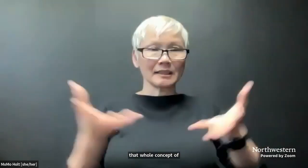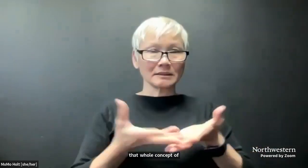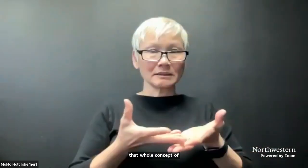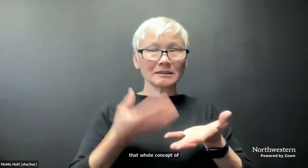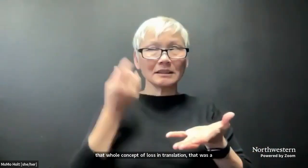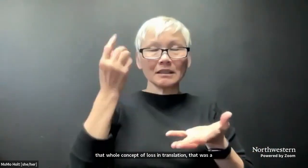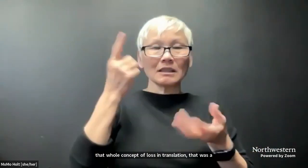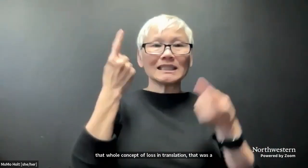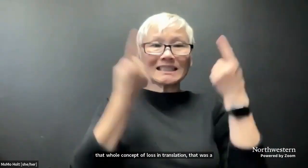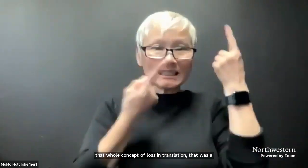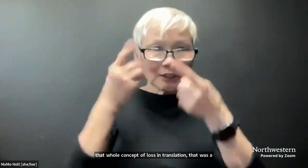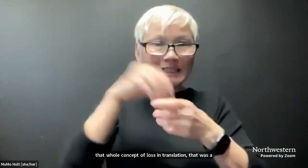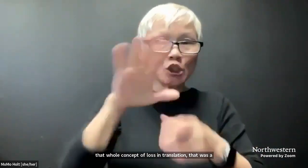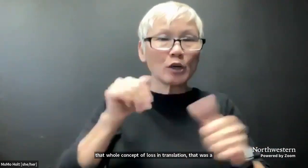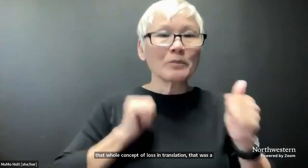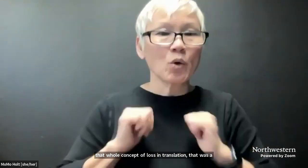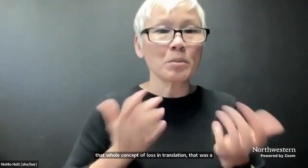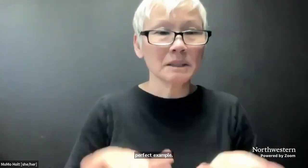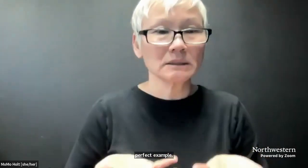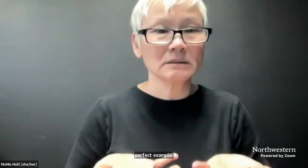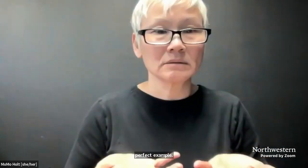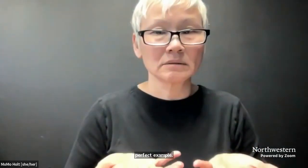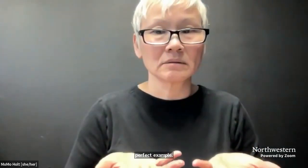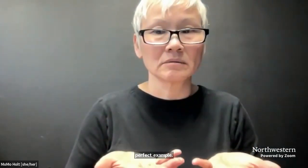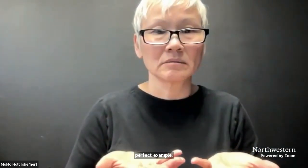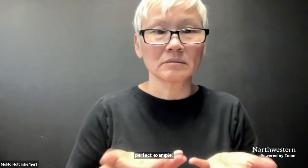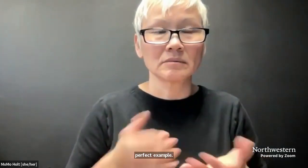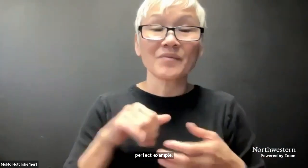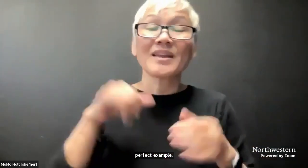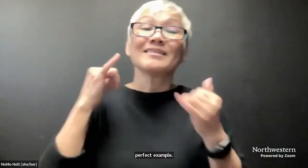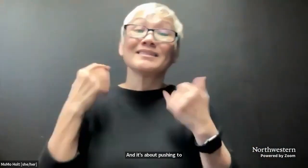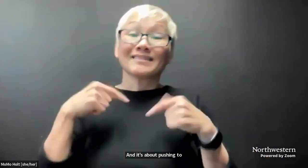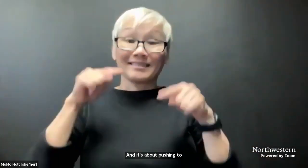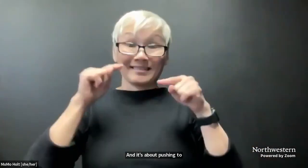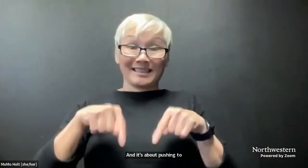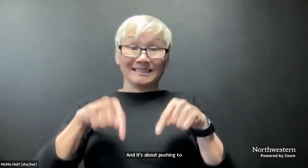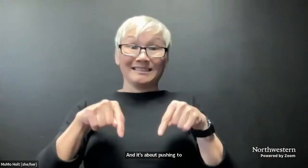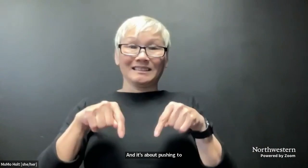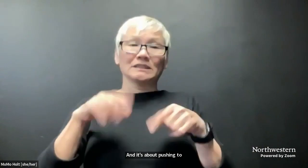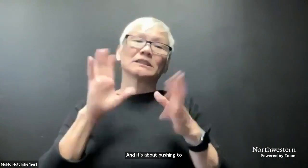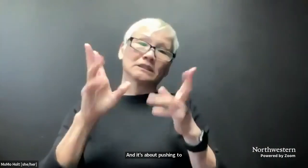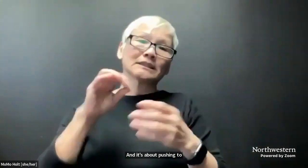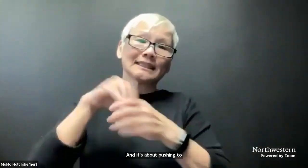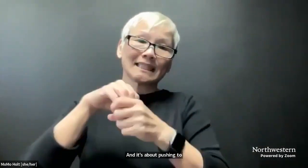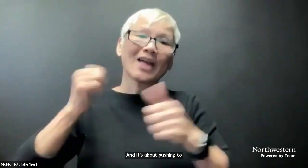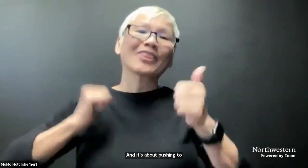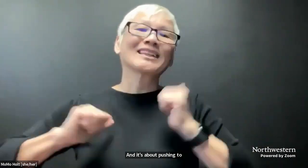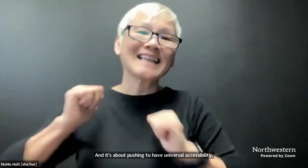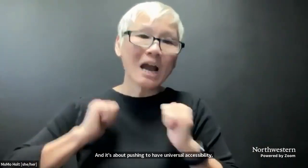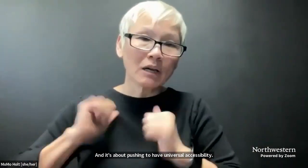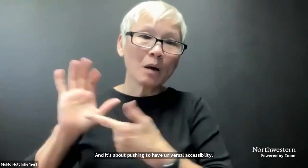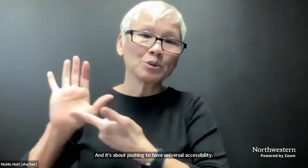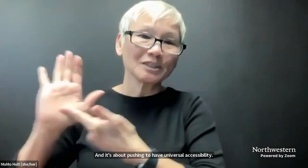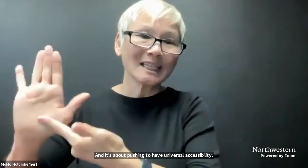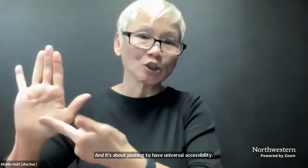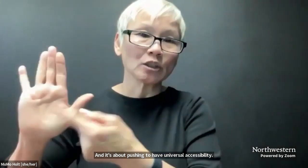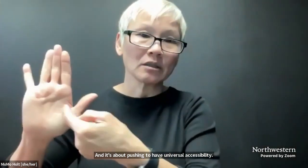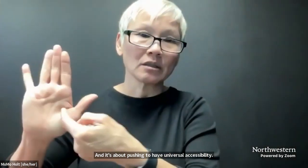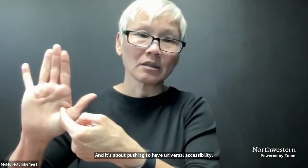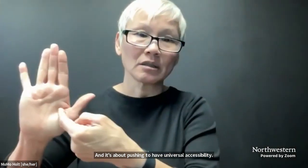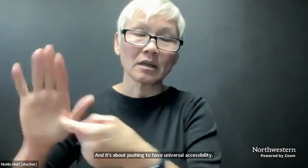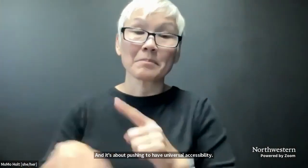And it's about pushing to have universal accessibility incorporated in the design.